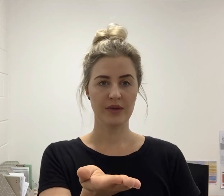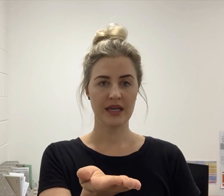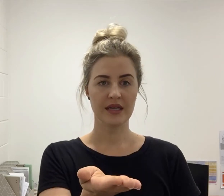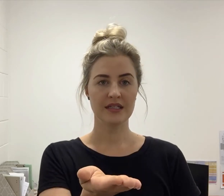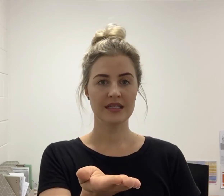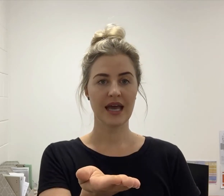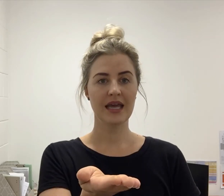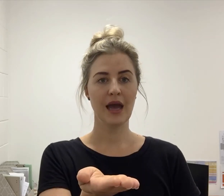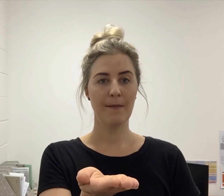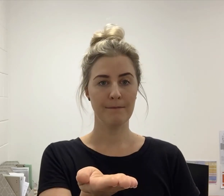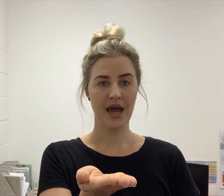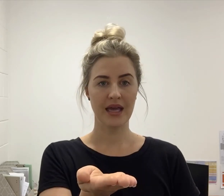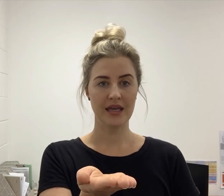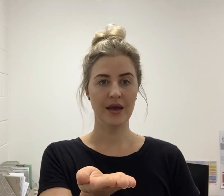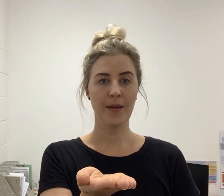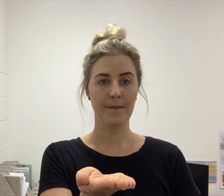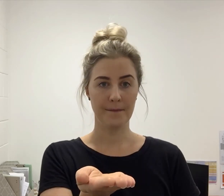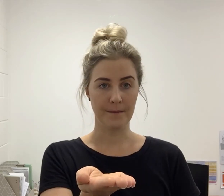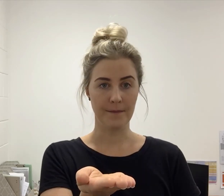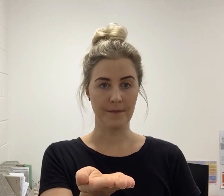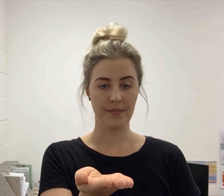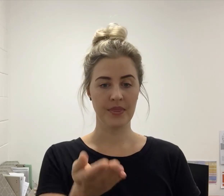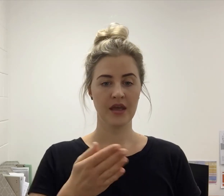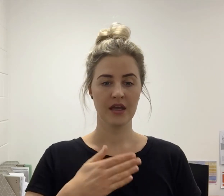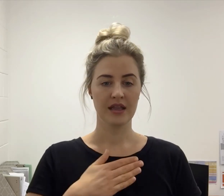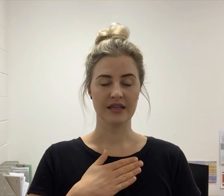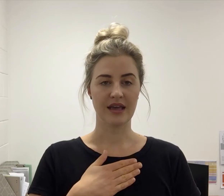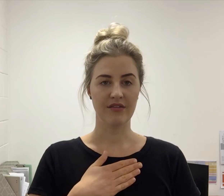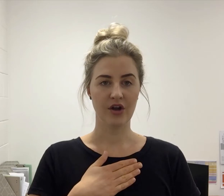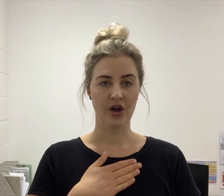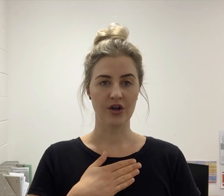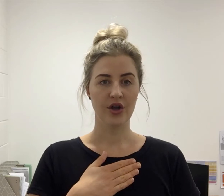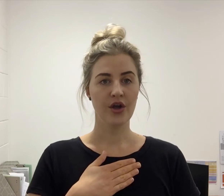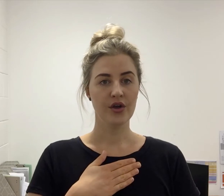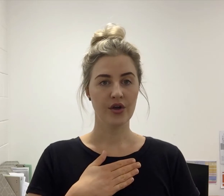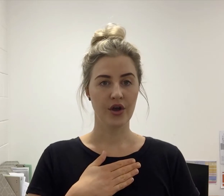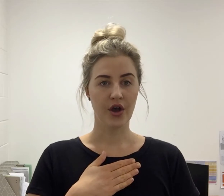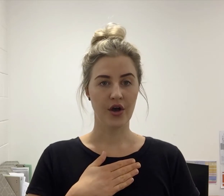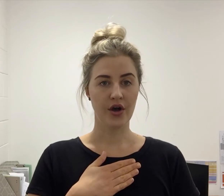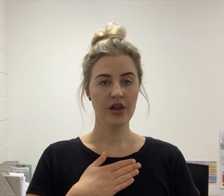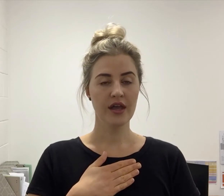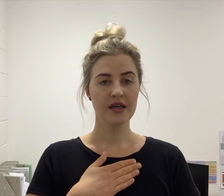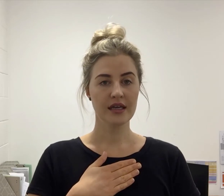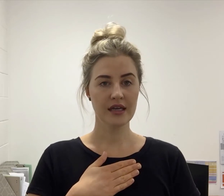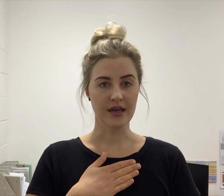be to say may, m. Let's have a go. Girl, g.